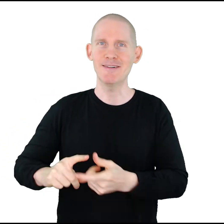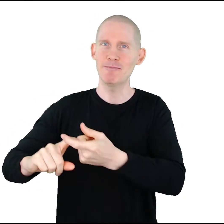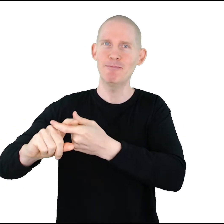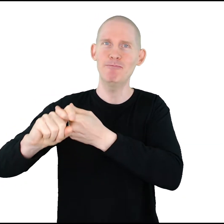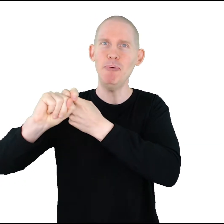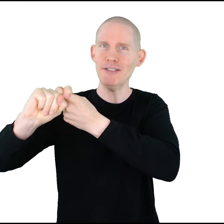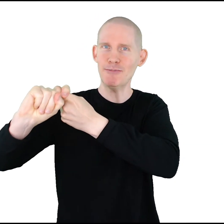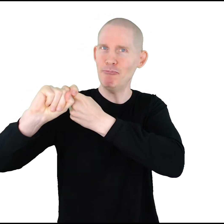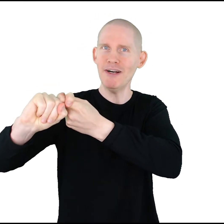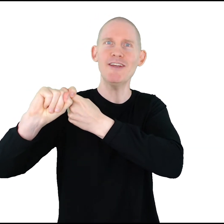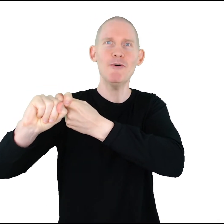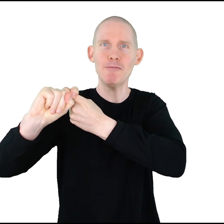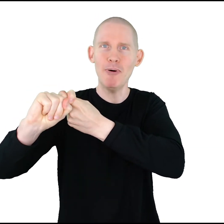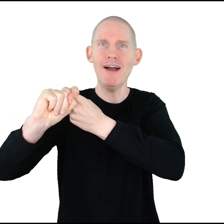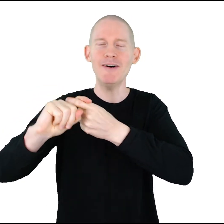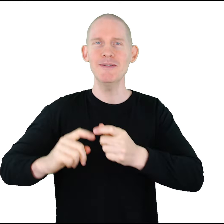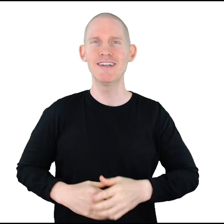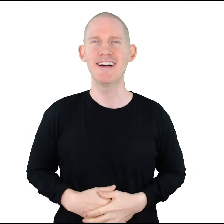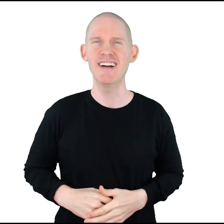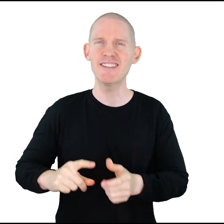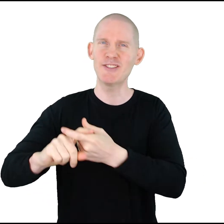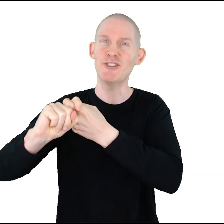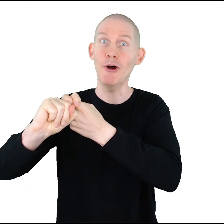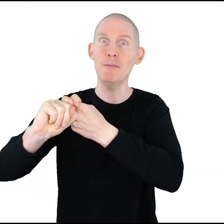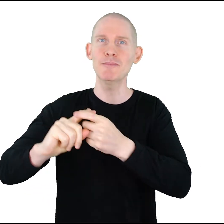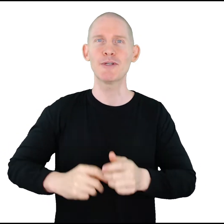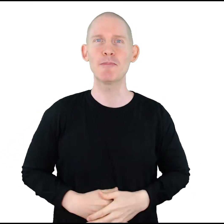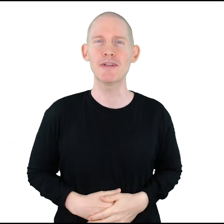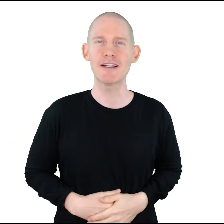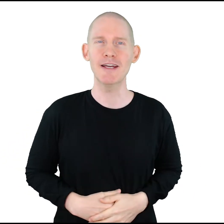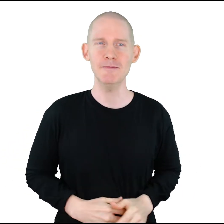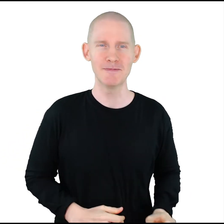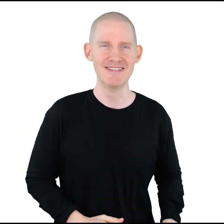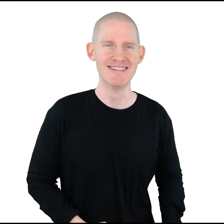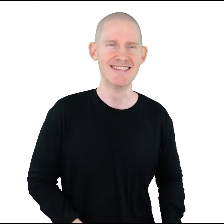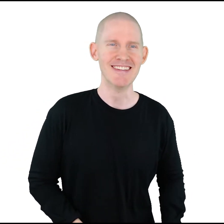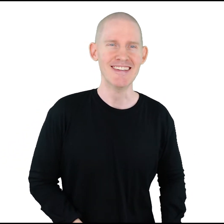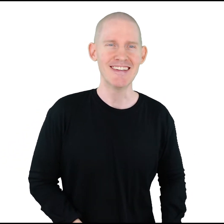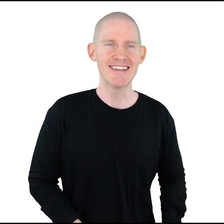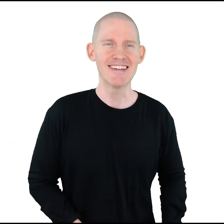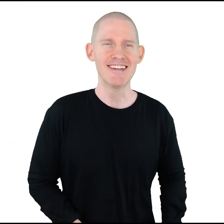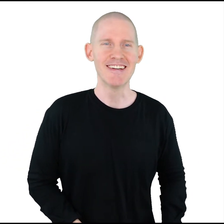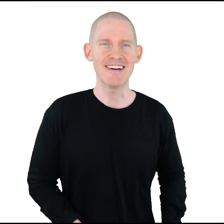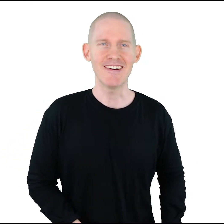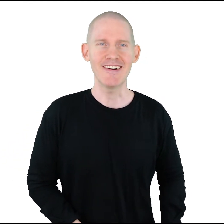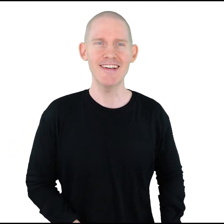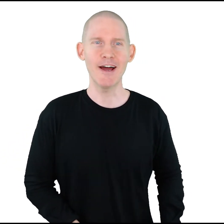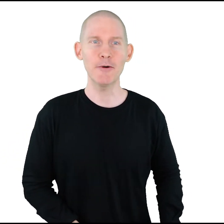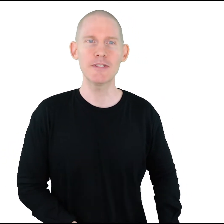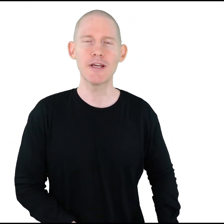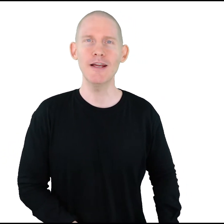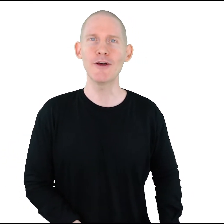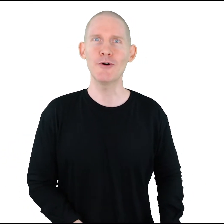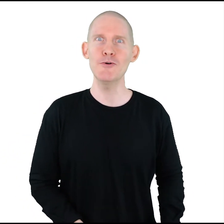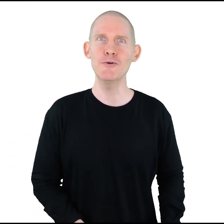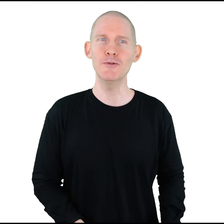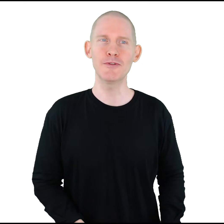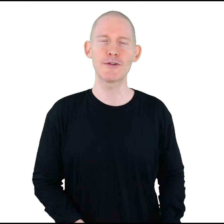best buddy, old pal, chum, something like that. All right, how do we sign who, the